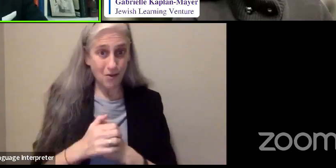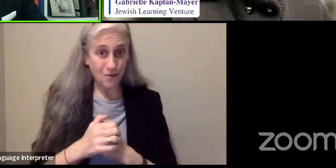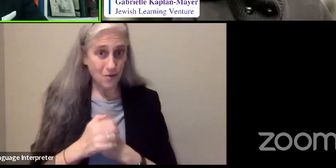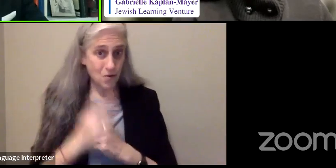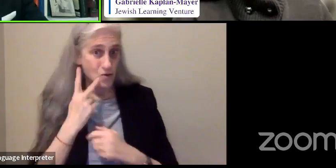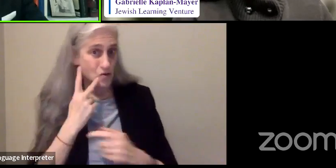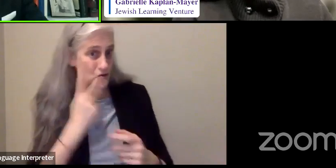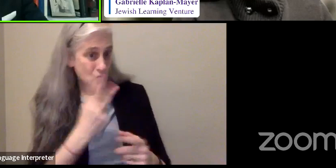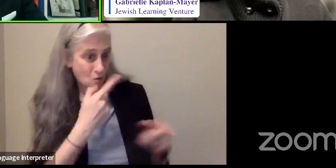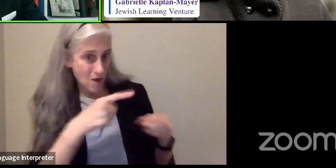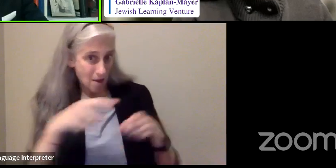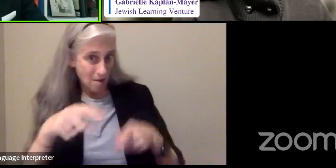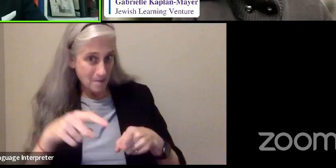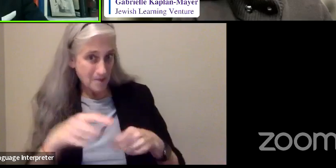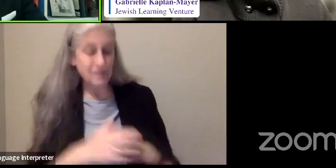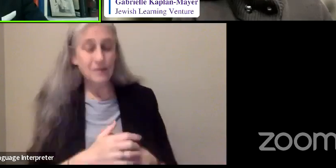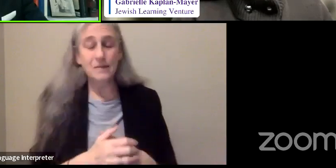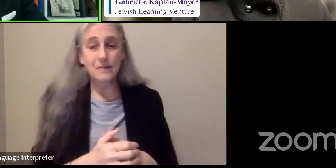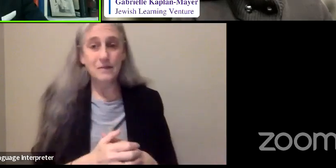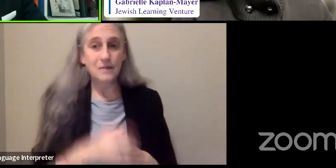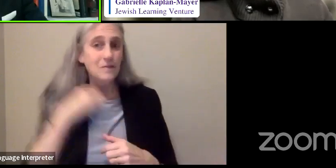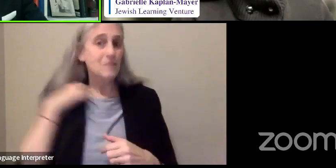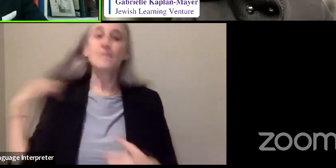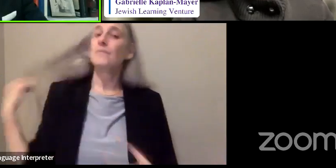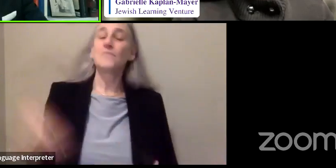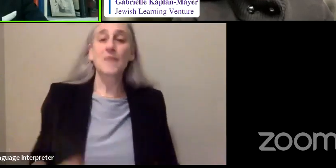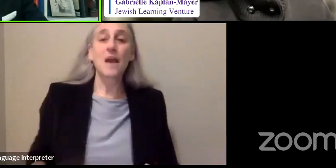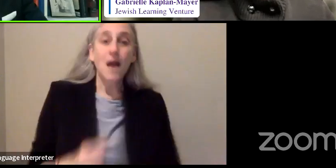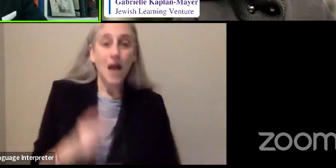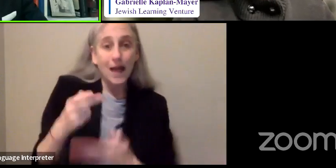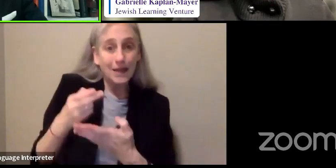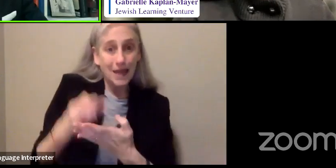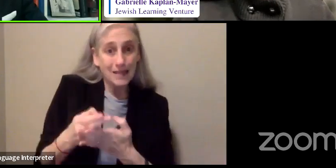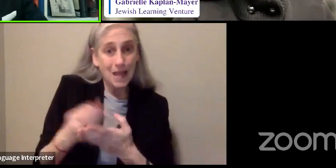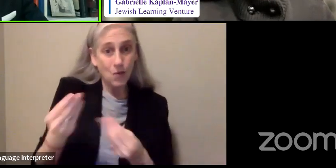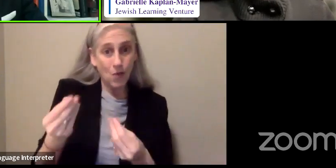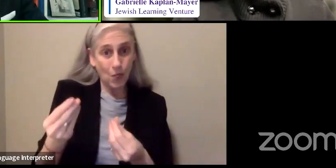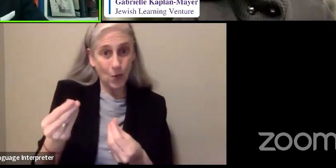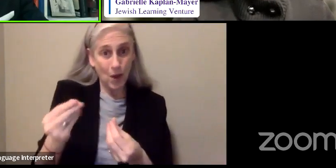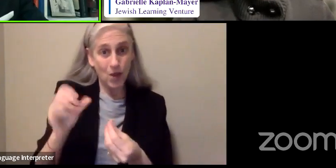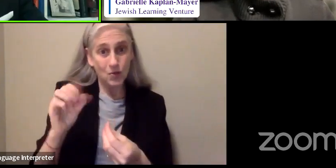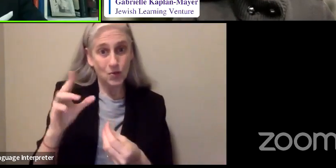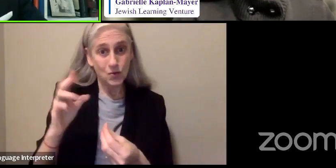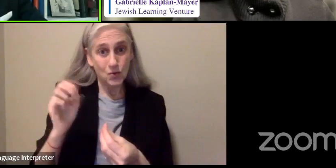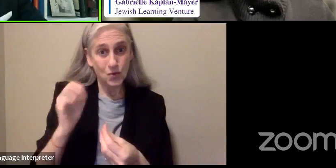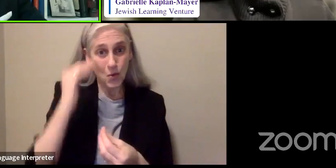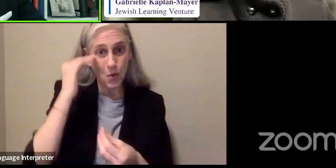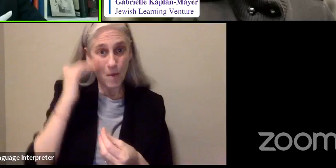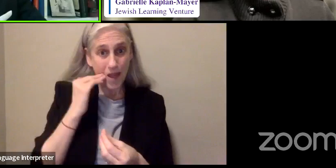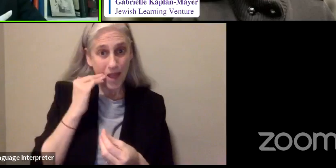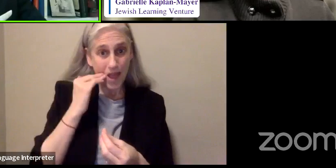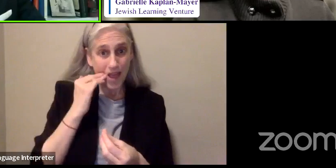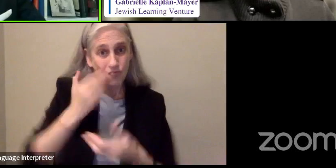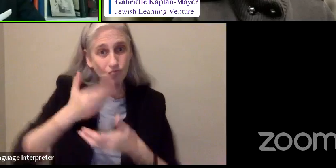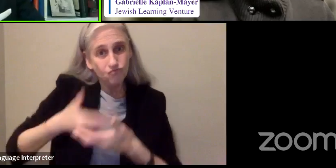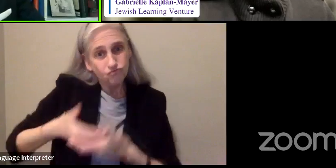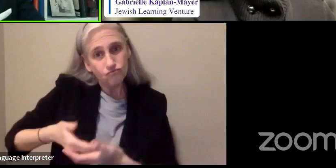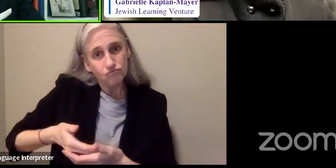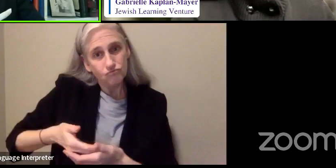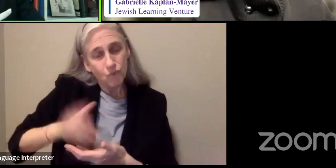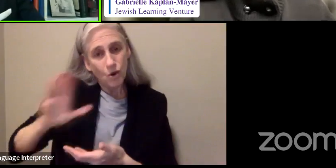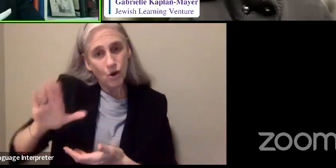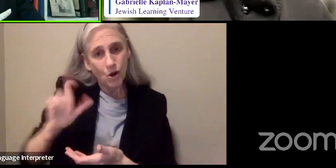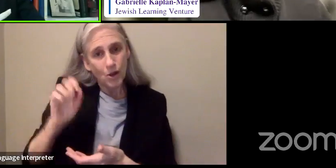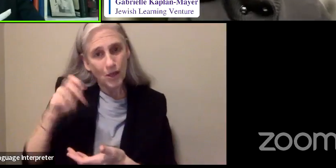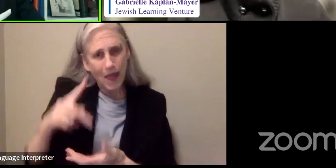I laid down on the ground and she put my head on her lap. And she asked